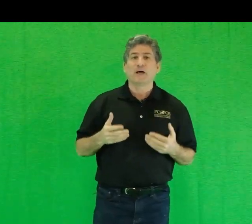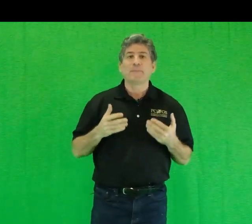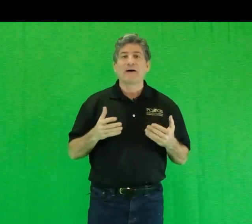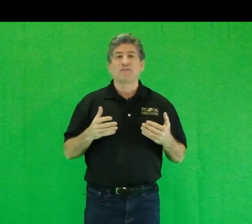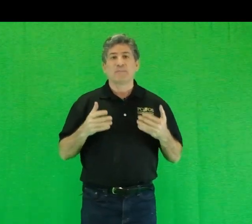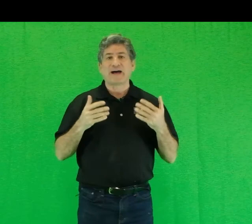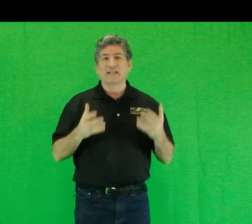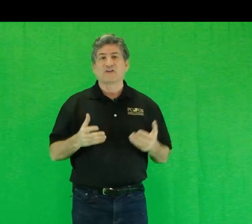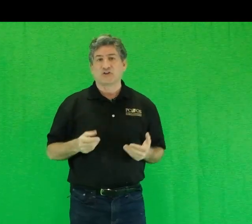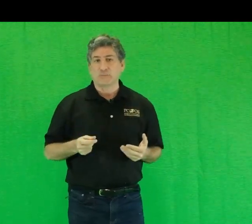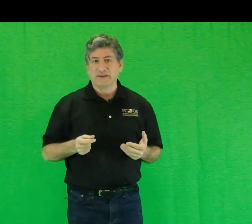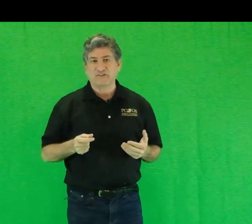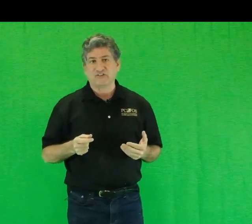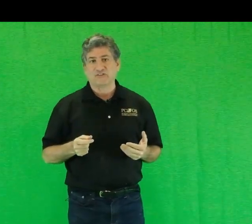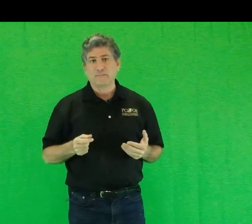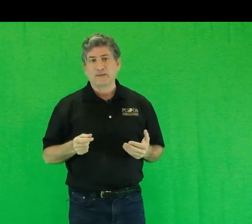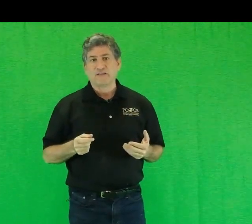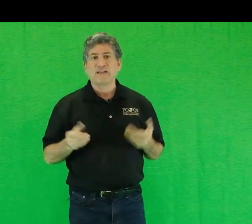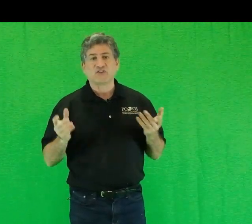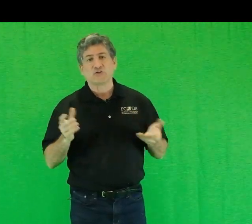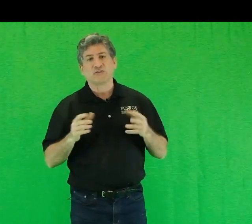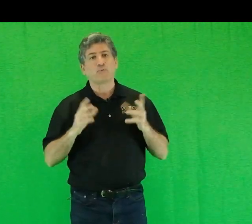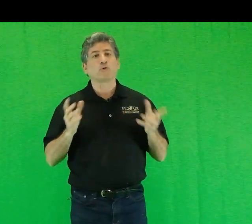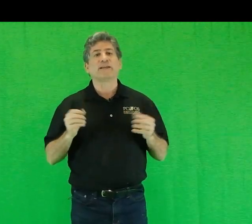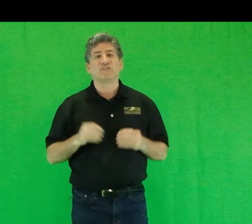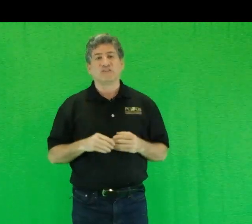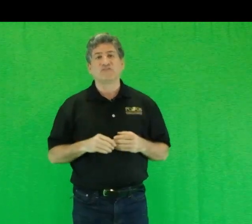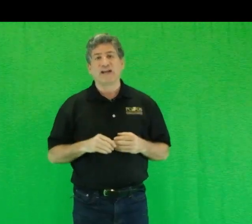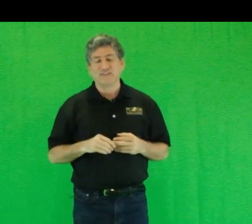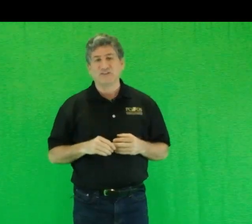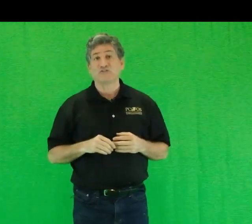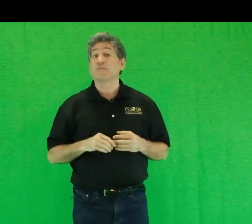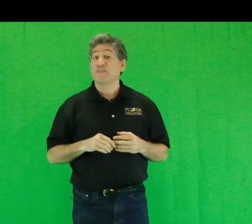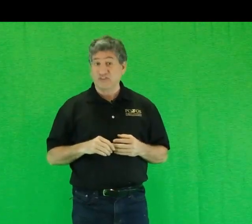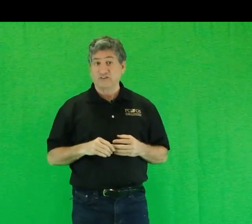about the biological basis, they turned to poorly conceived ideas from physics.